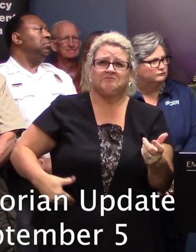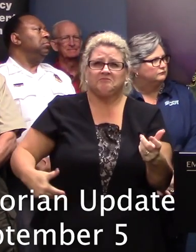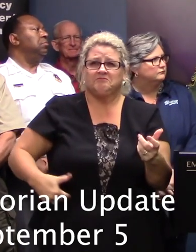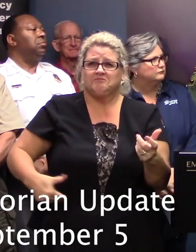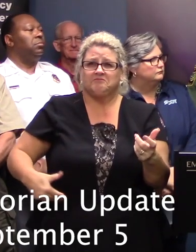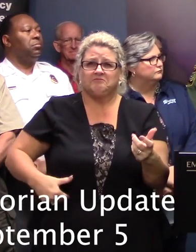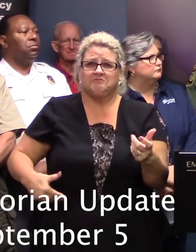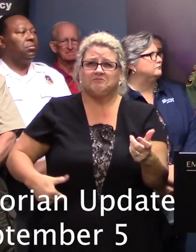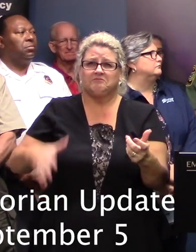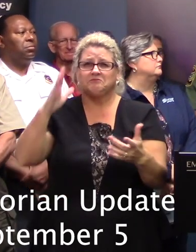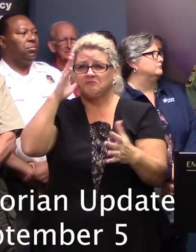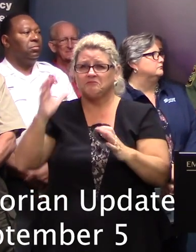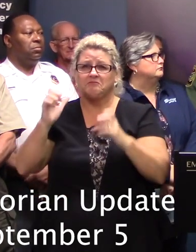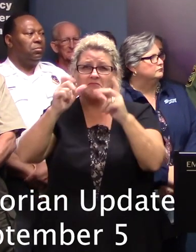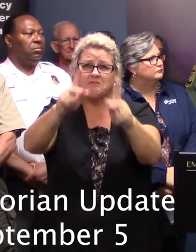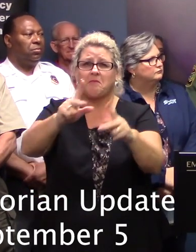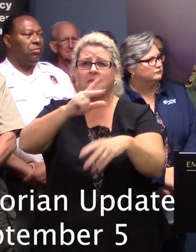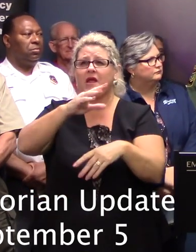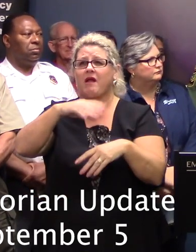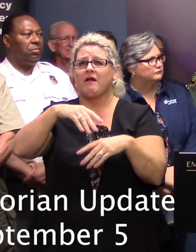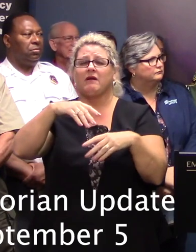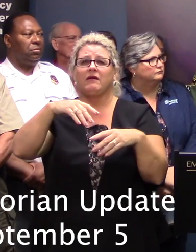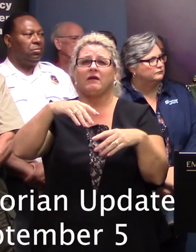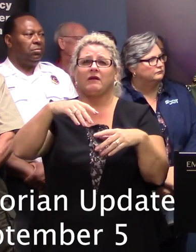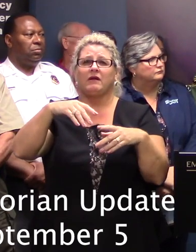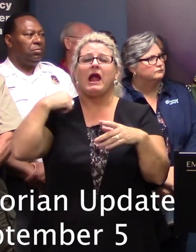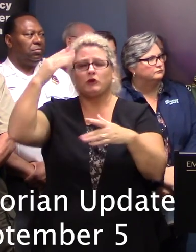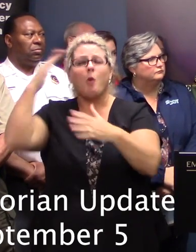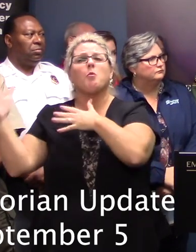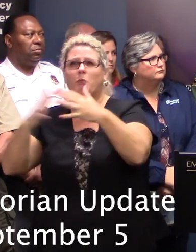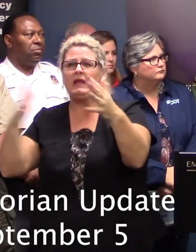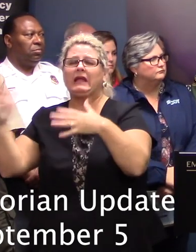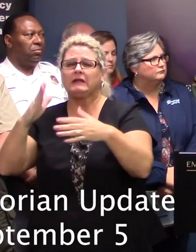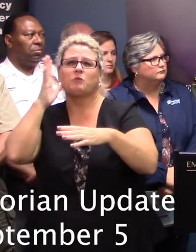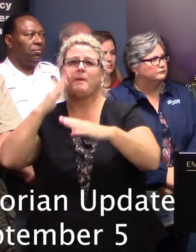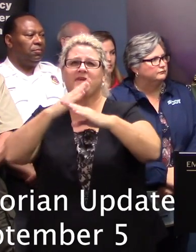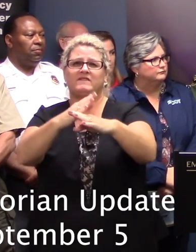restoration efforts could take and maybe what's kind of hampering that I know we've got the high winds going on